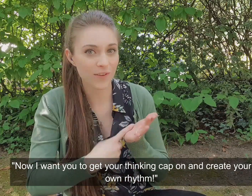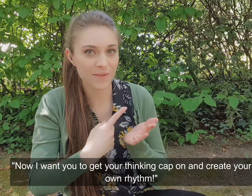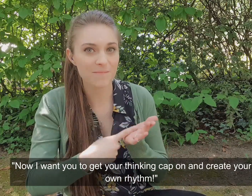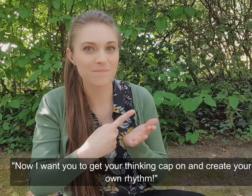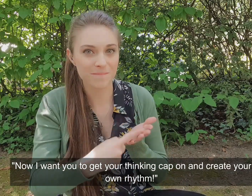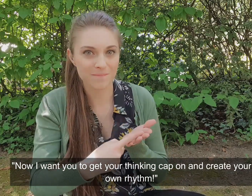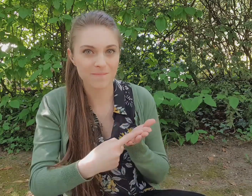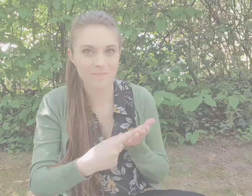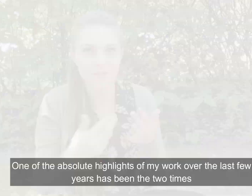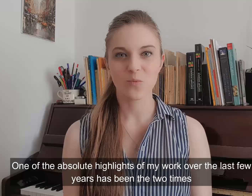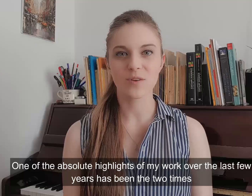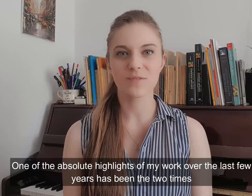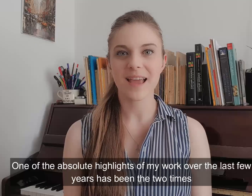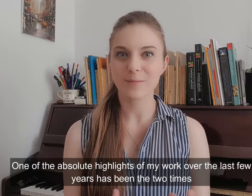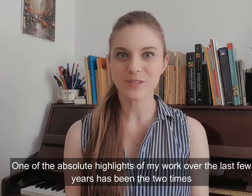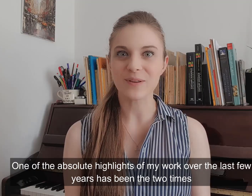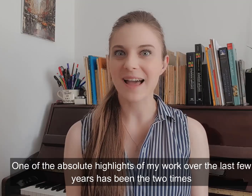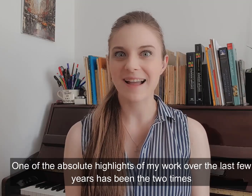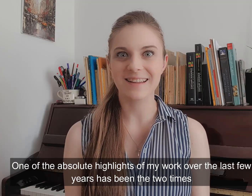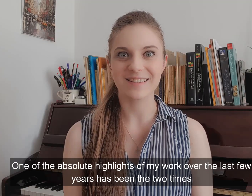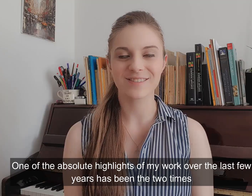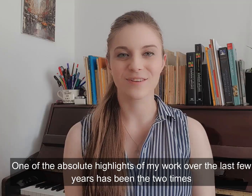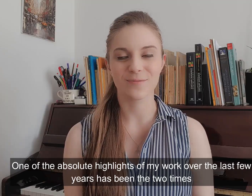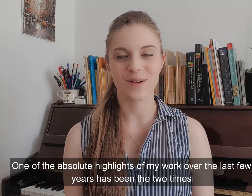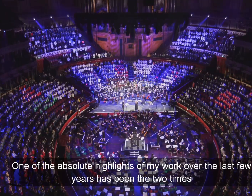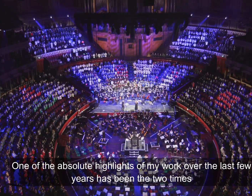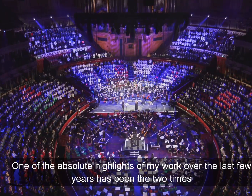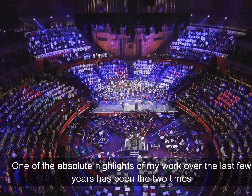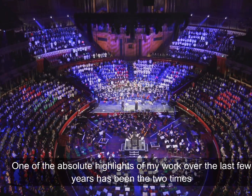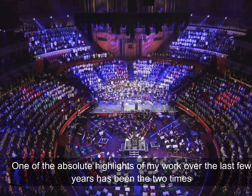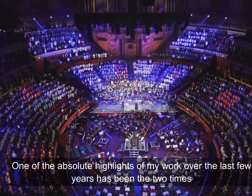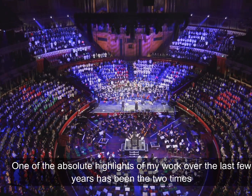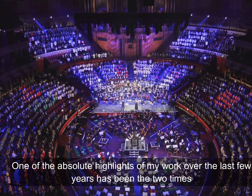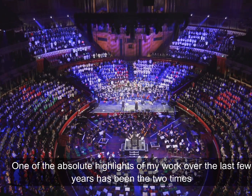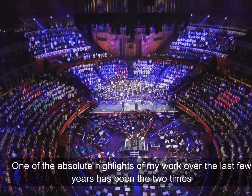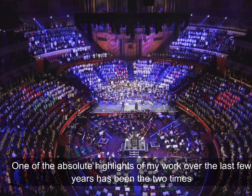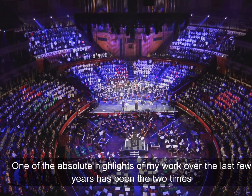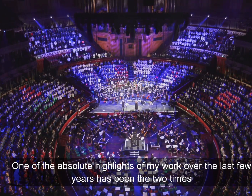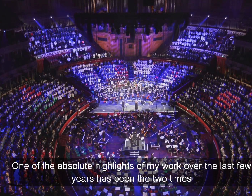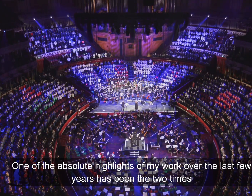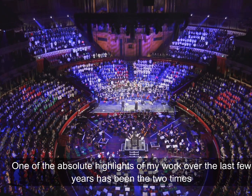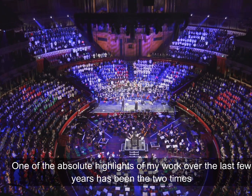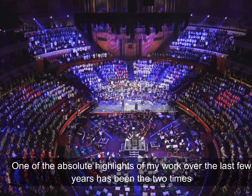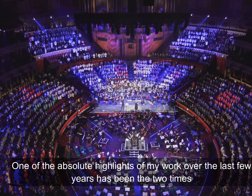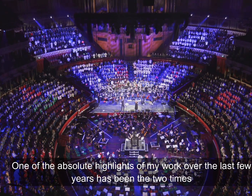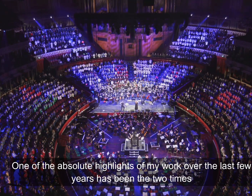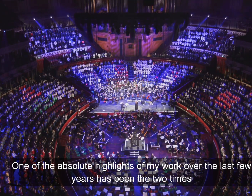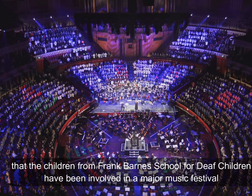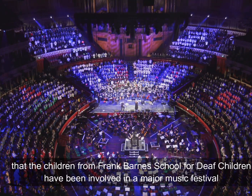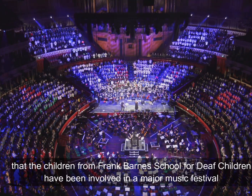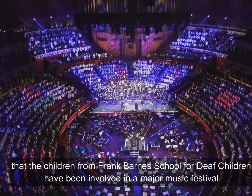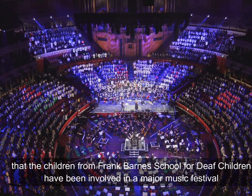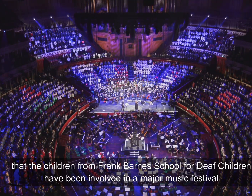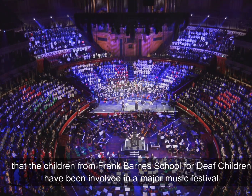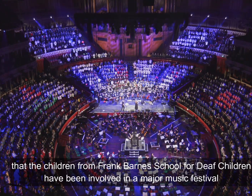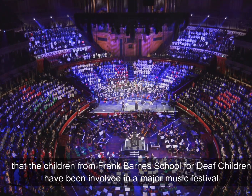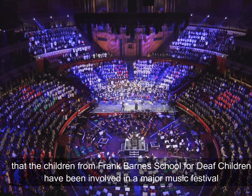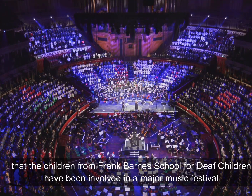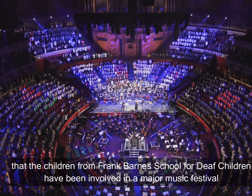rhythm. One of the absolute highlights of my work over the last few years has been the two times that the children from Frank Barnes School